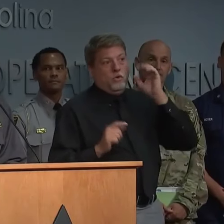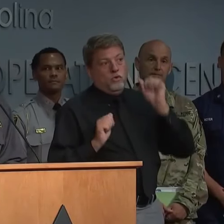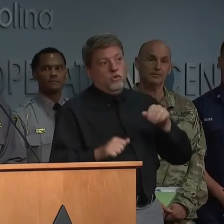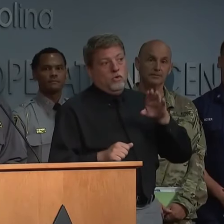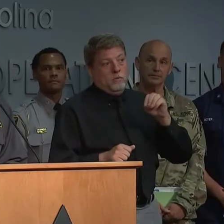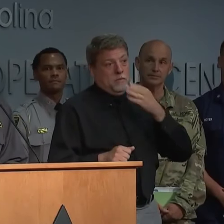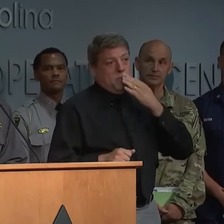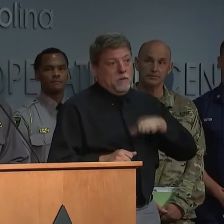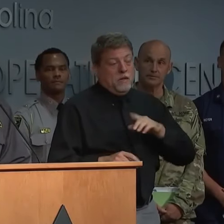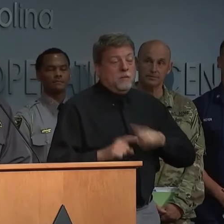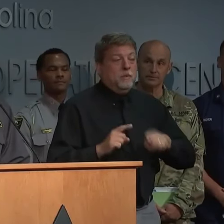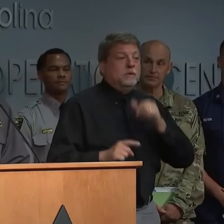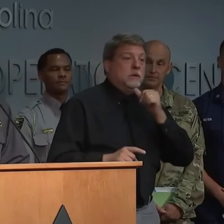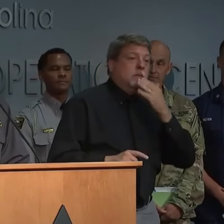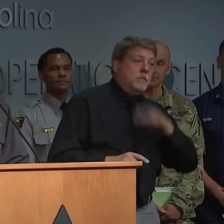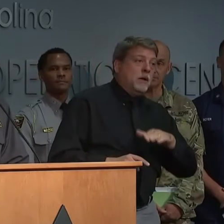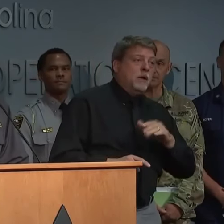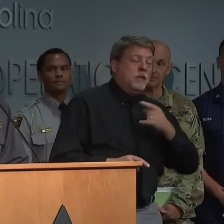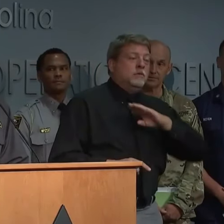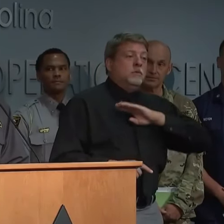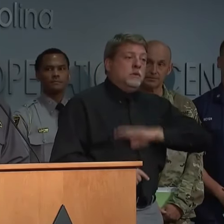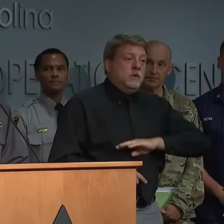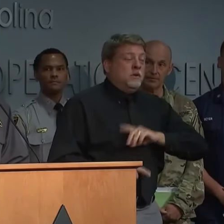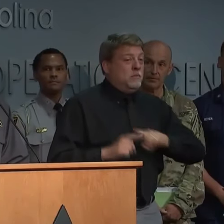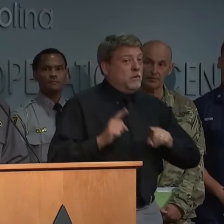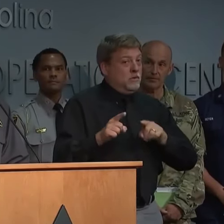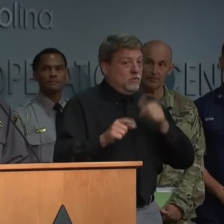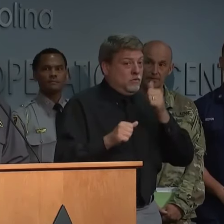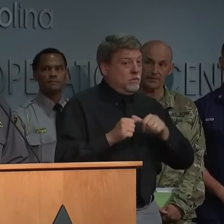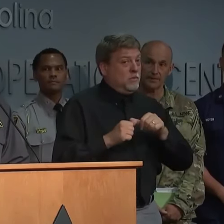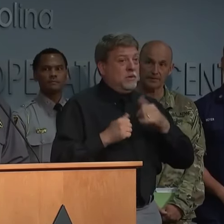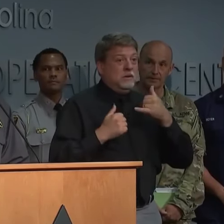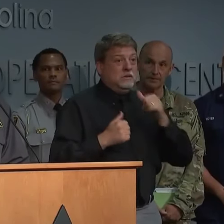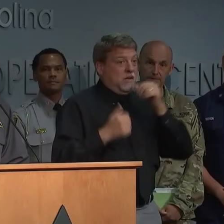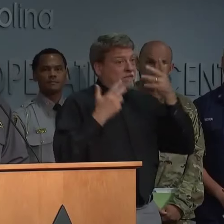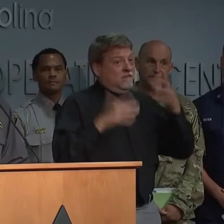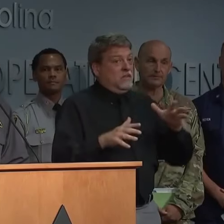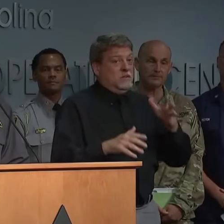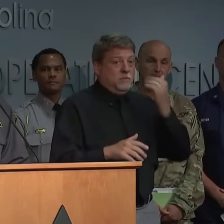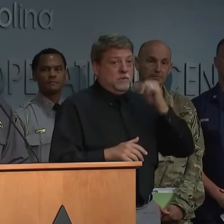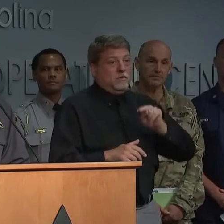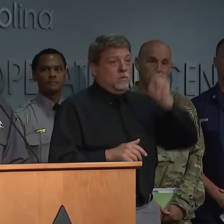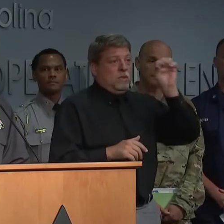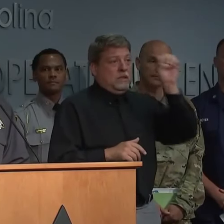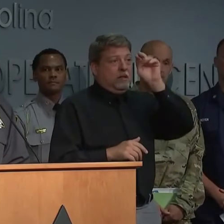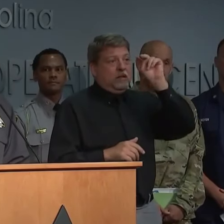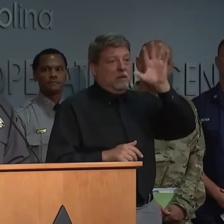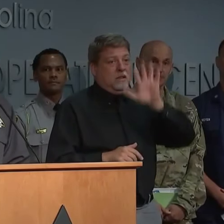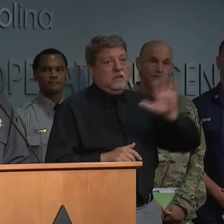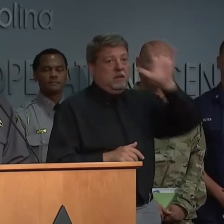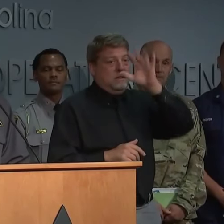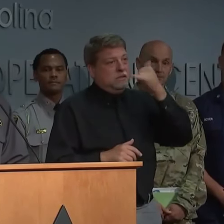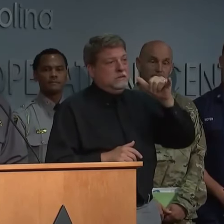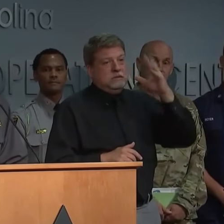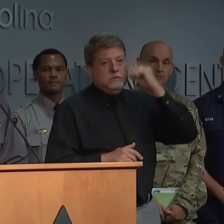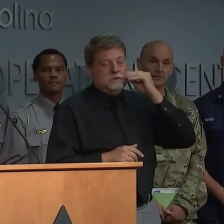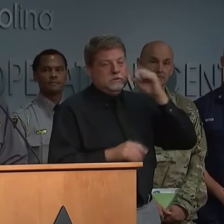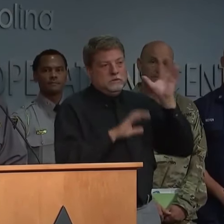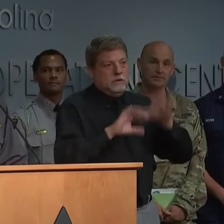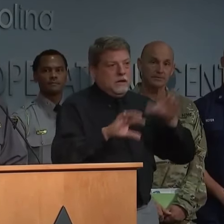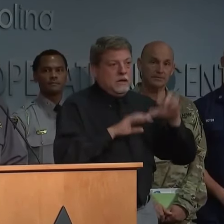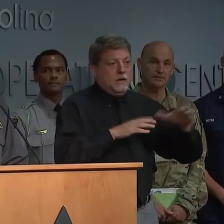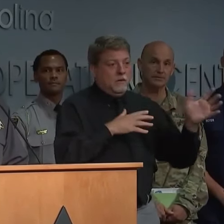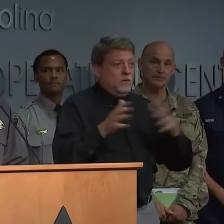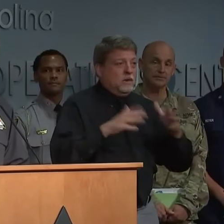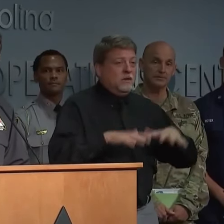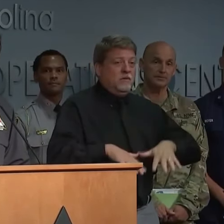is a positive thing, but we have to remember that this storm is still raging in the northeastern part of our state, in the outer banks, and things